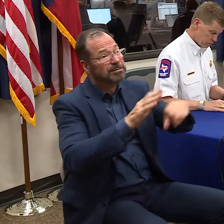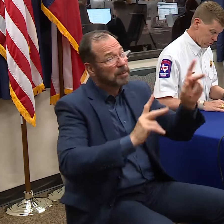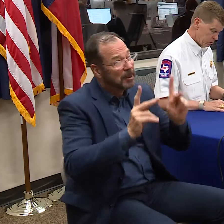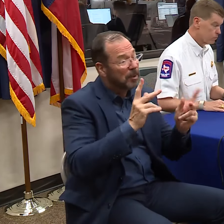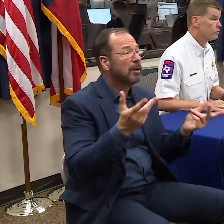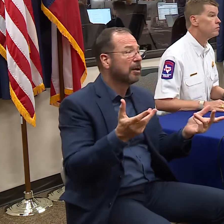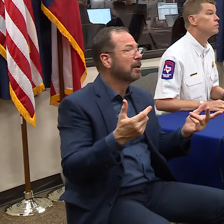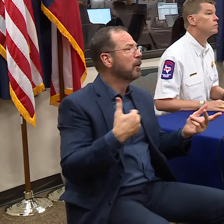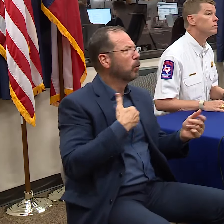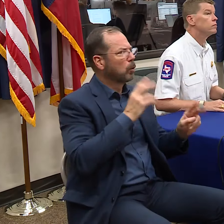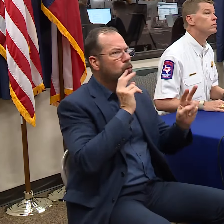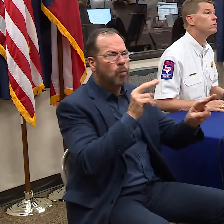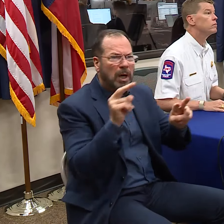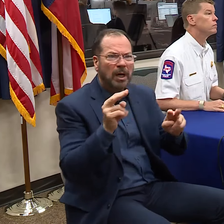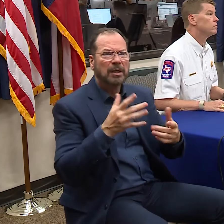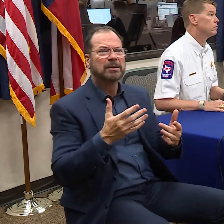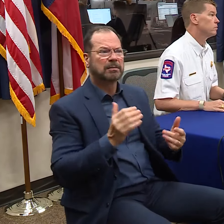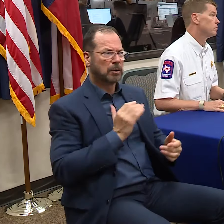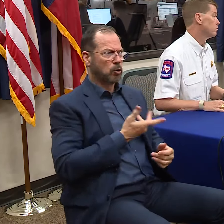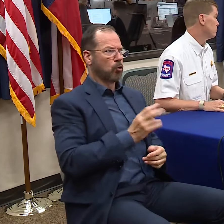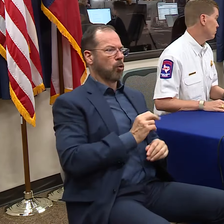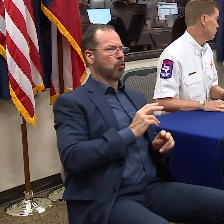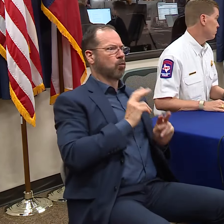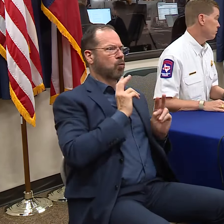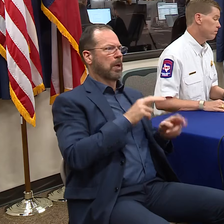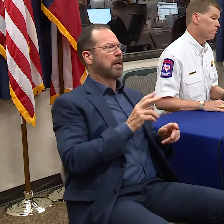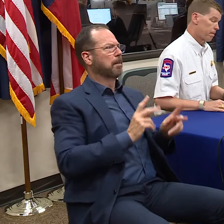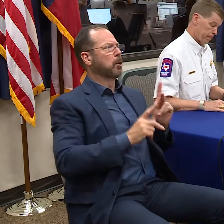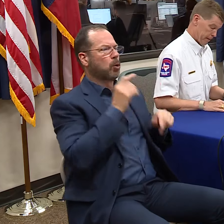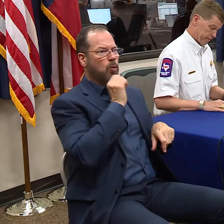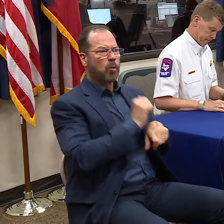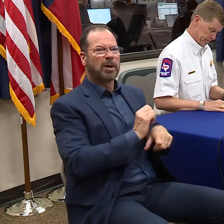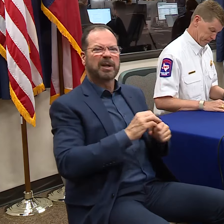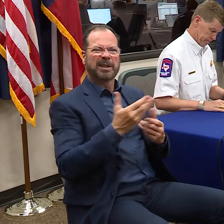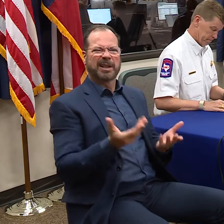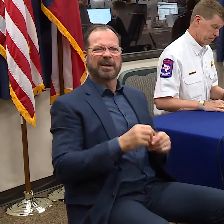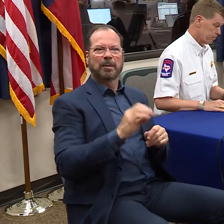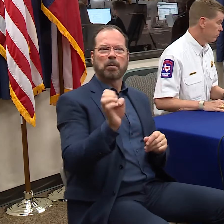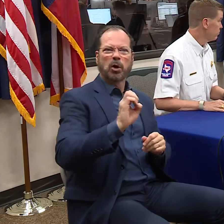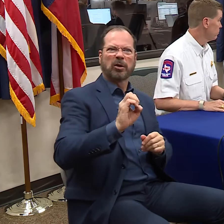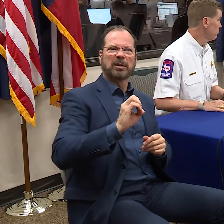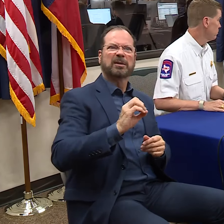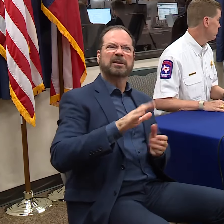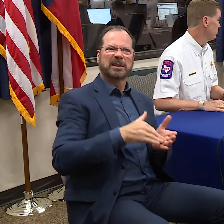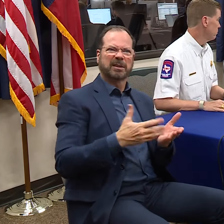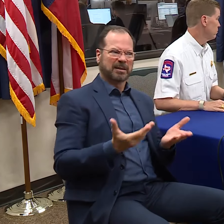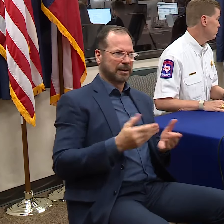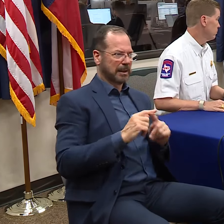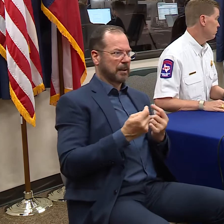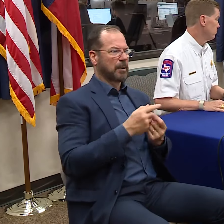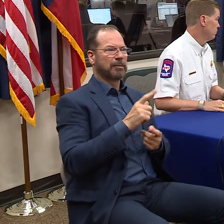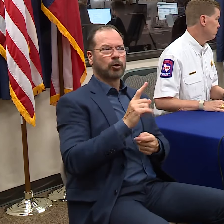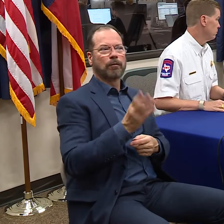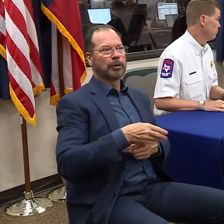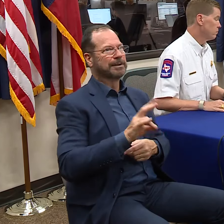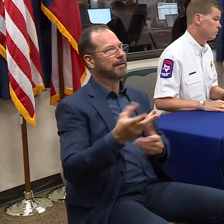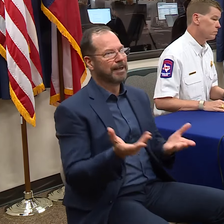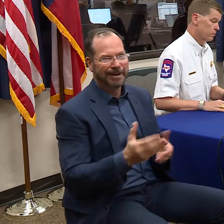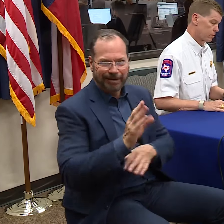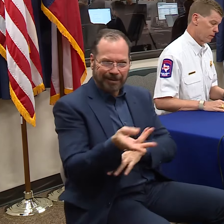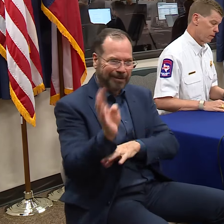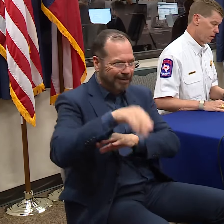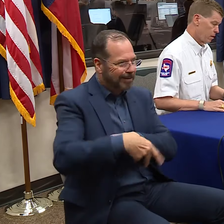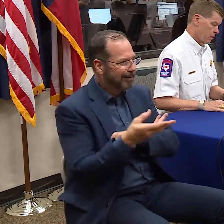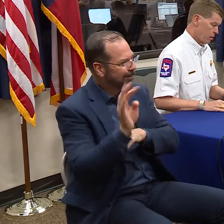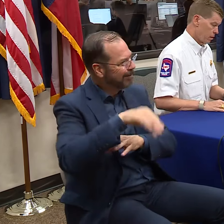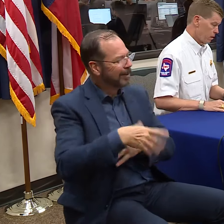We are on watch and have been on watch, the people who work at the emergency management team here. It's 24-7. So we will be